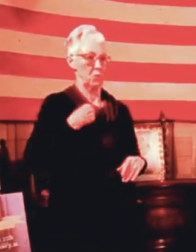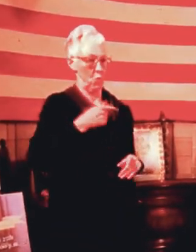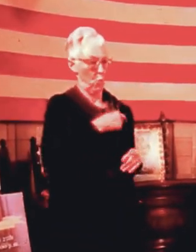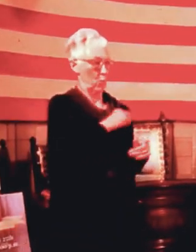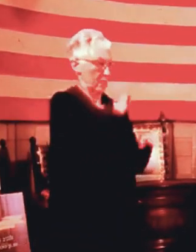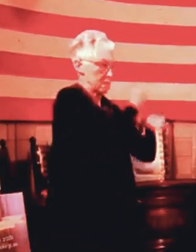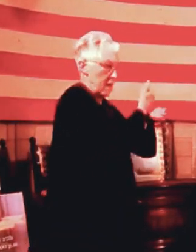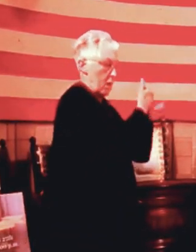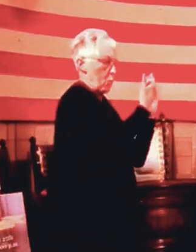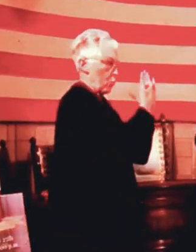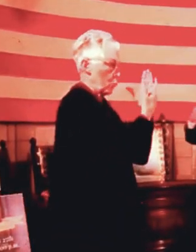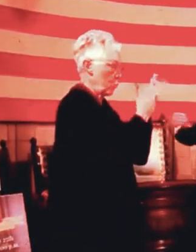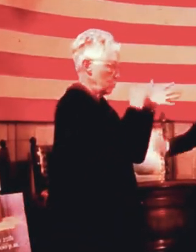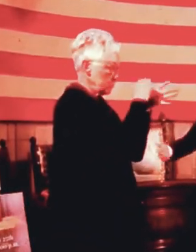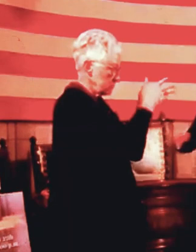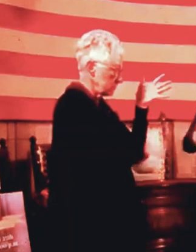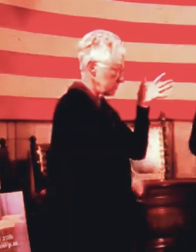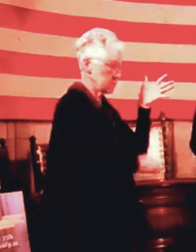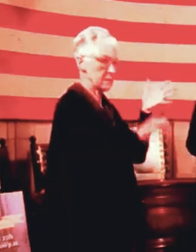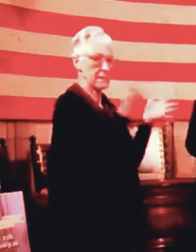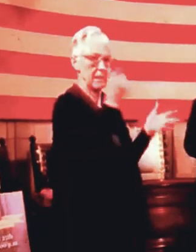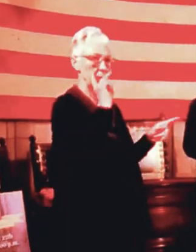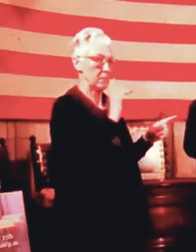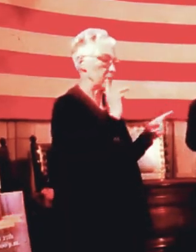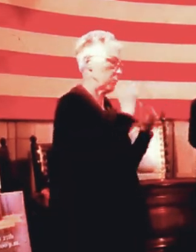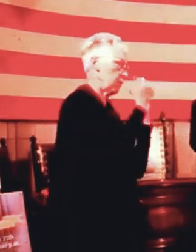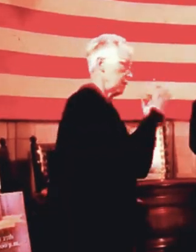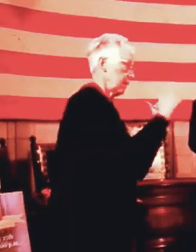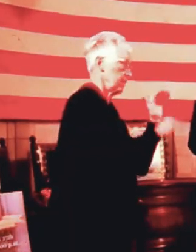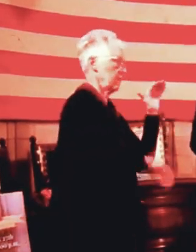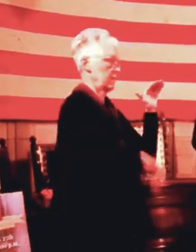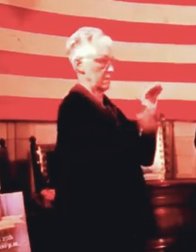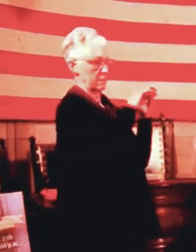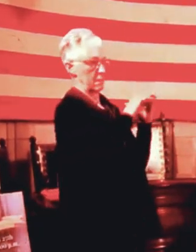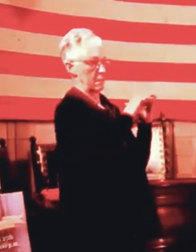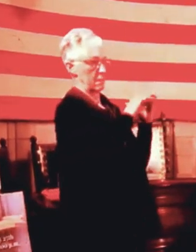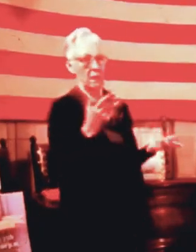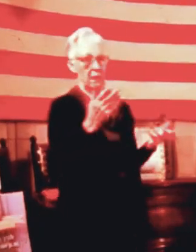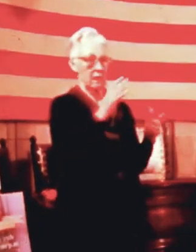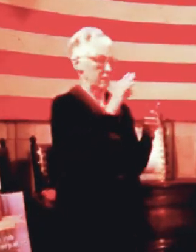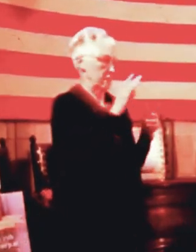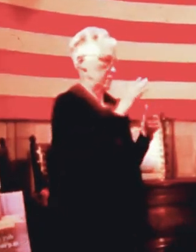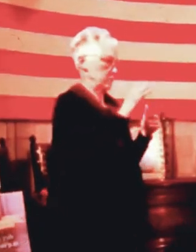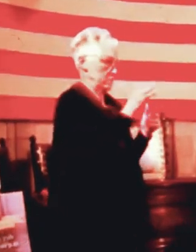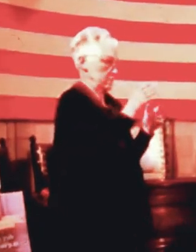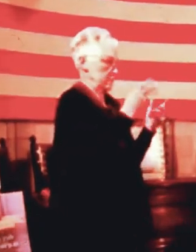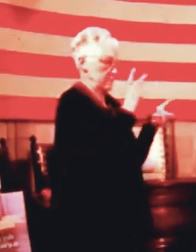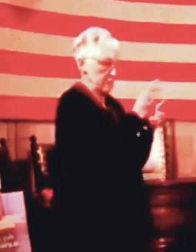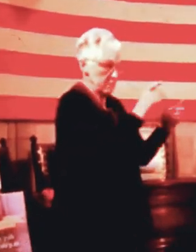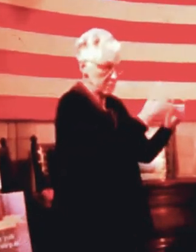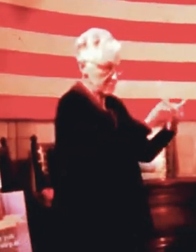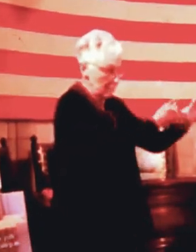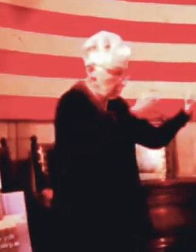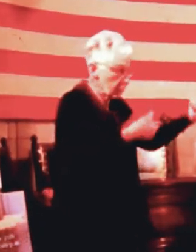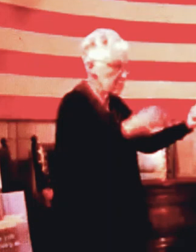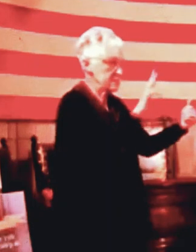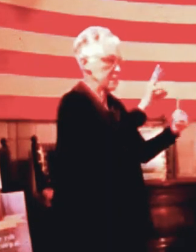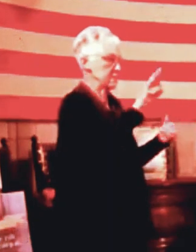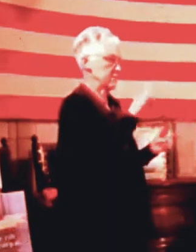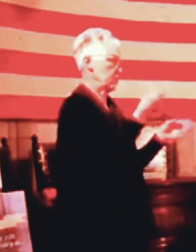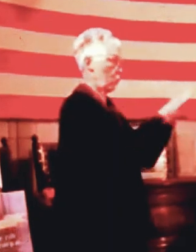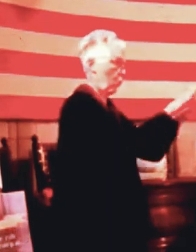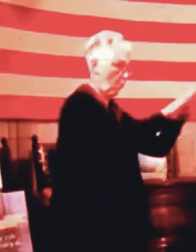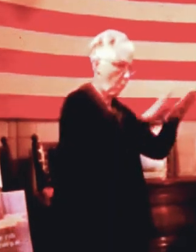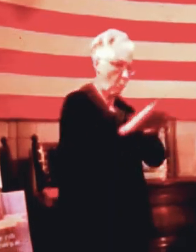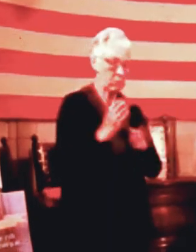restrictions we put in place, the 10-person rule, the social distancing we're doing, some of the businesses we closed, and so forth. And it worked. It totally